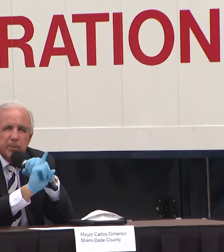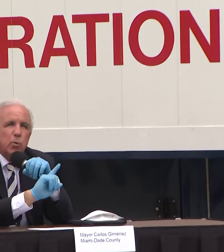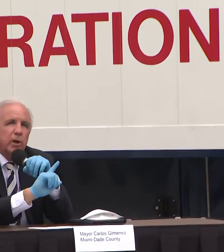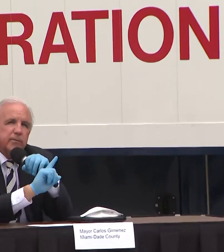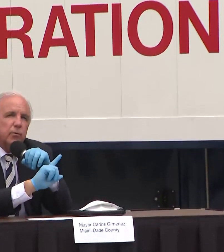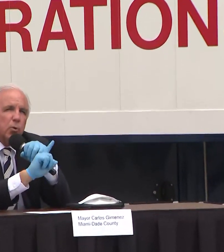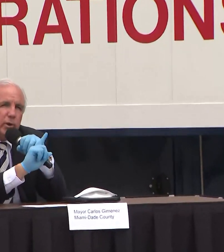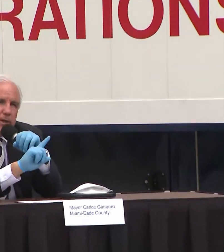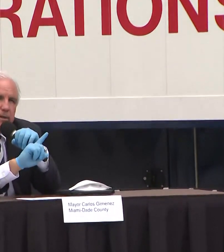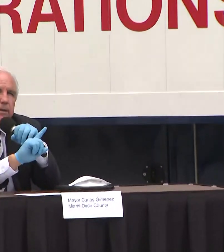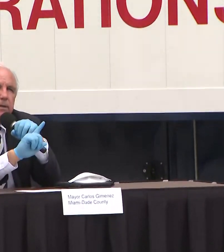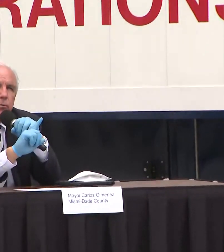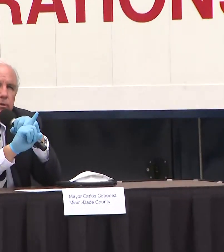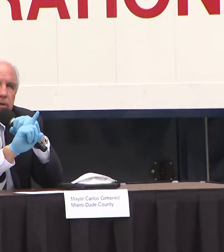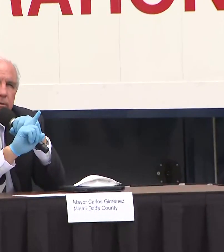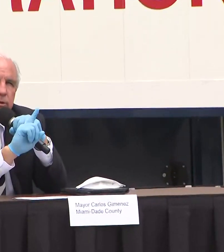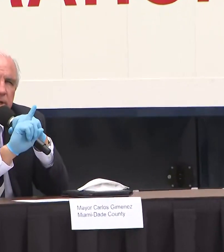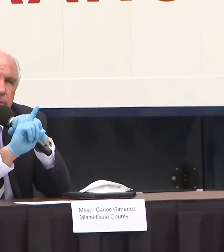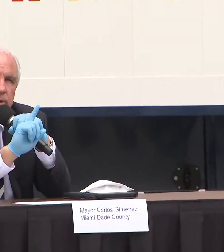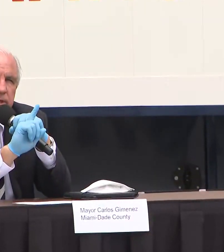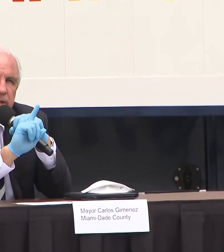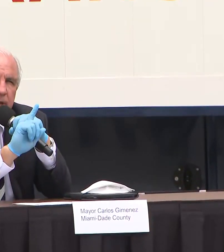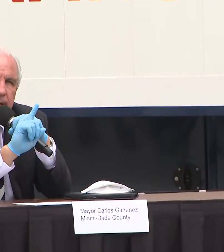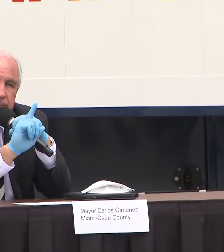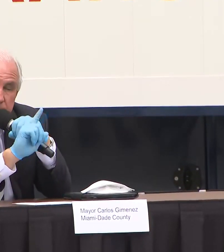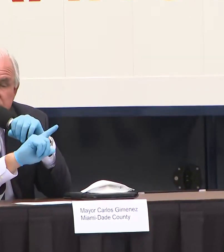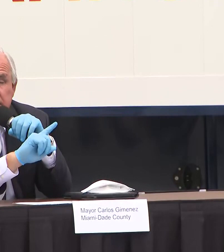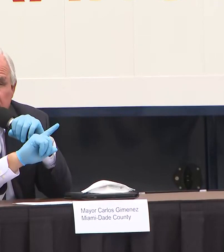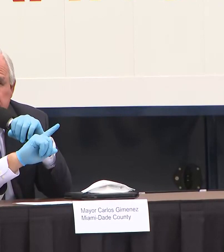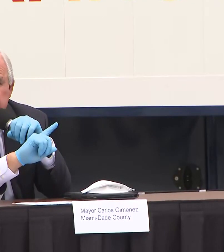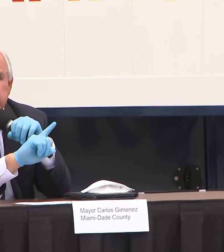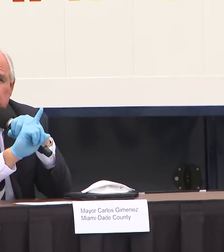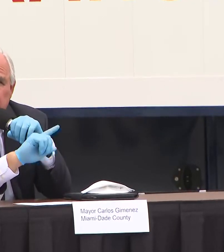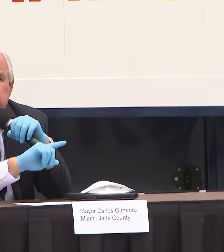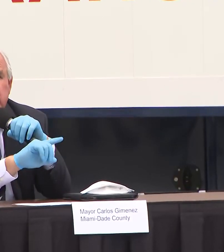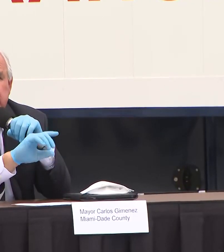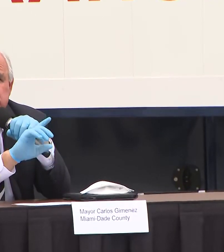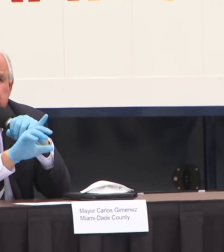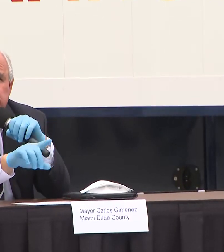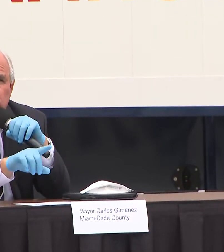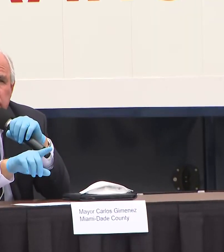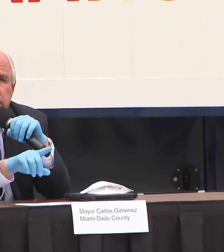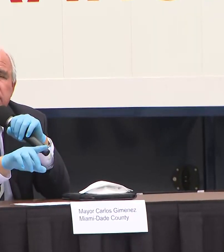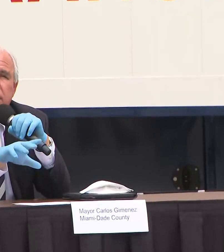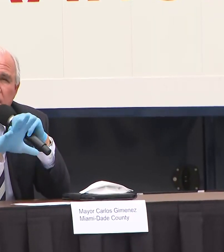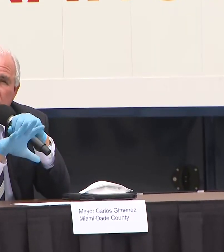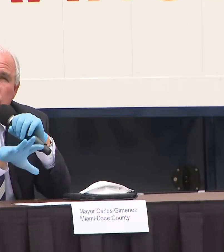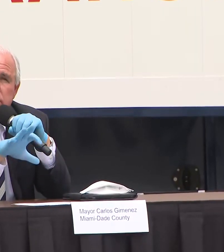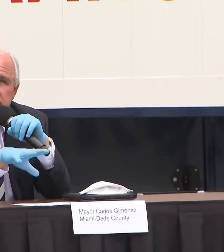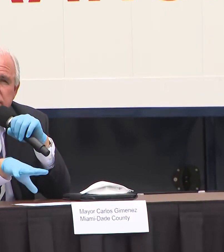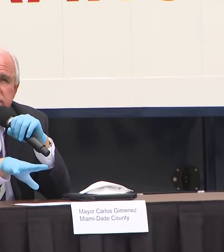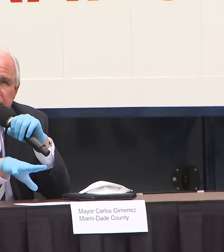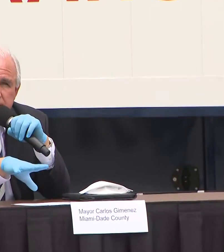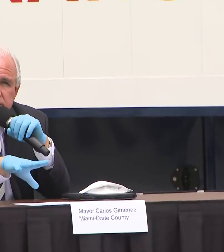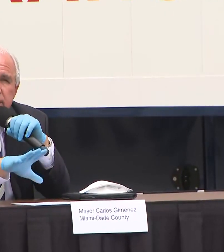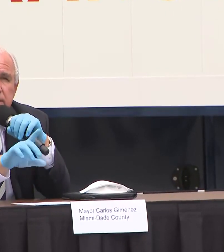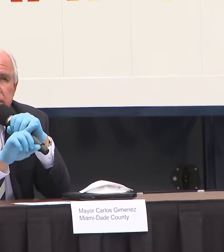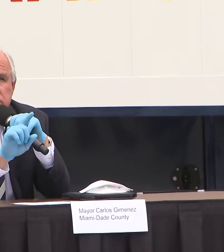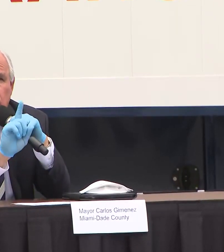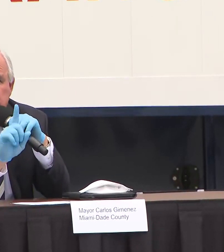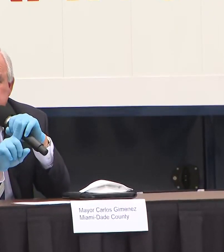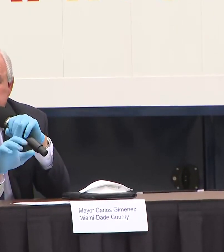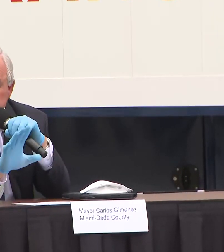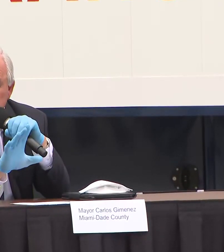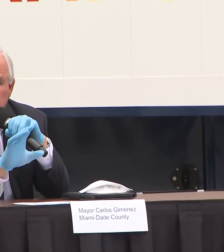problem that we have been working for a week with a with it with the the state governor and with the governor and the state of Florida on opening these sites